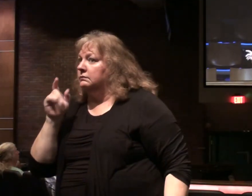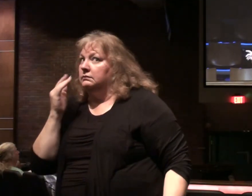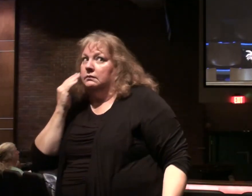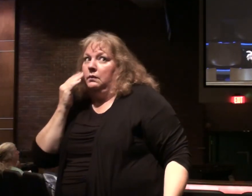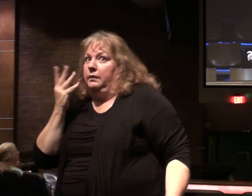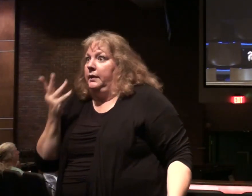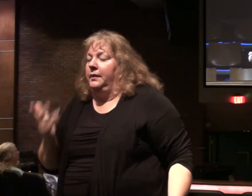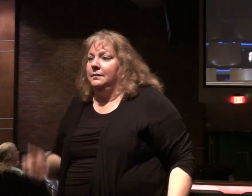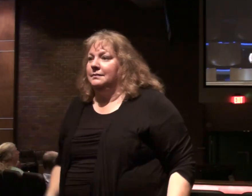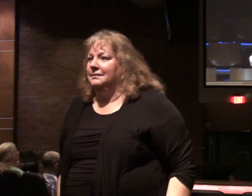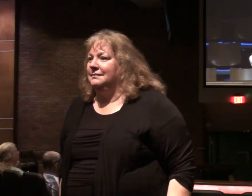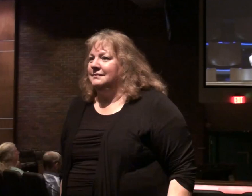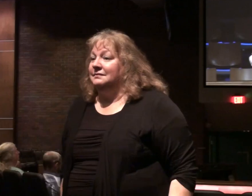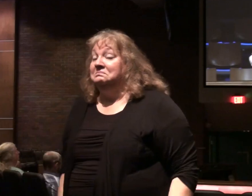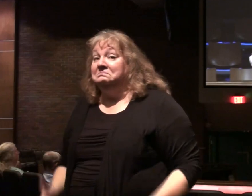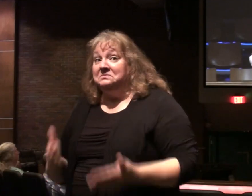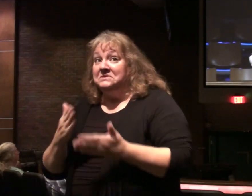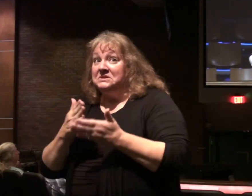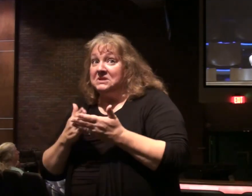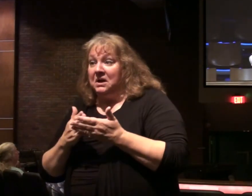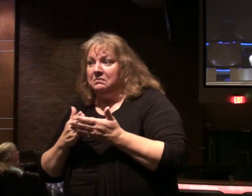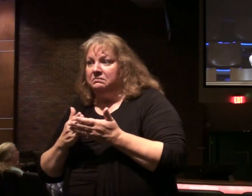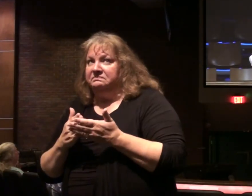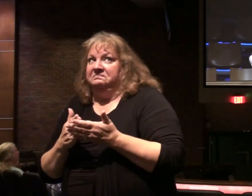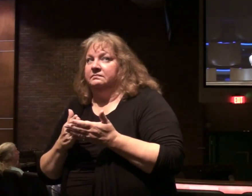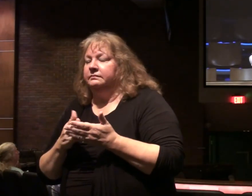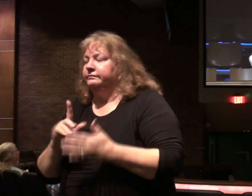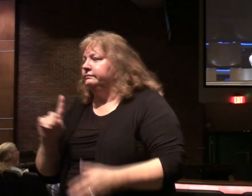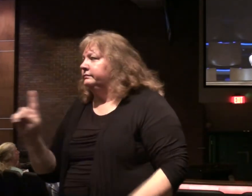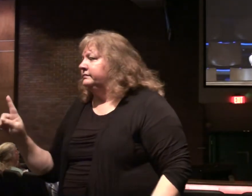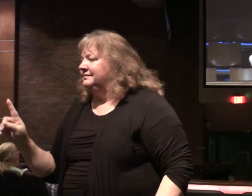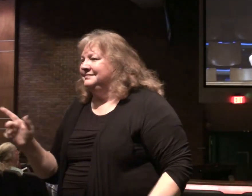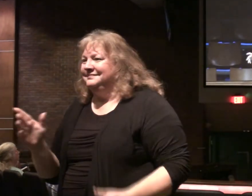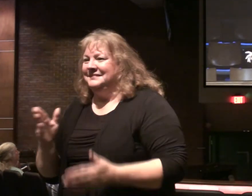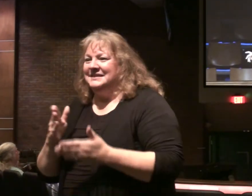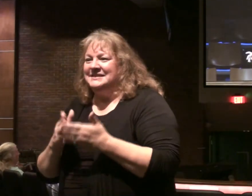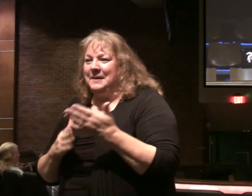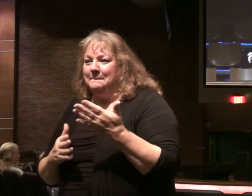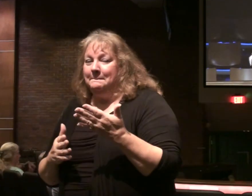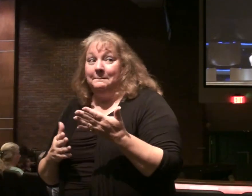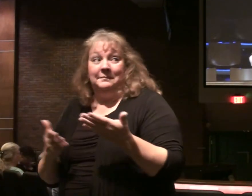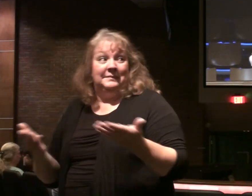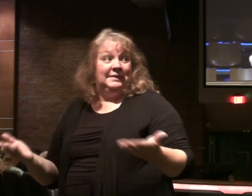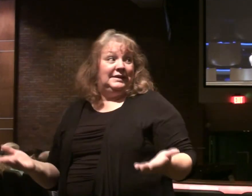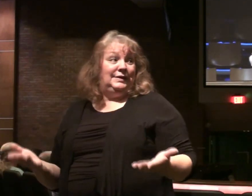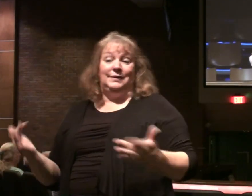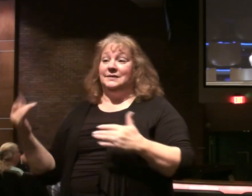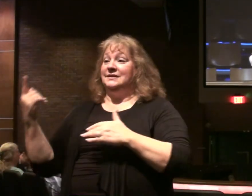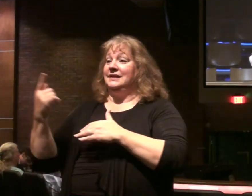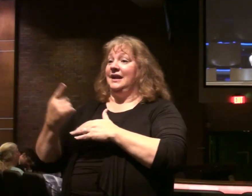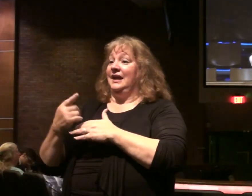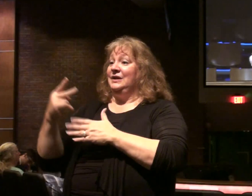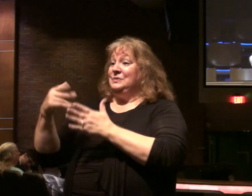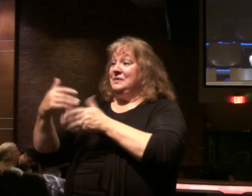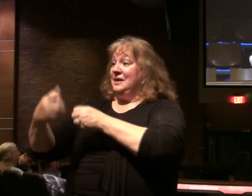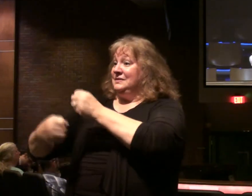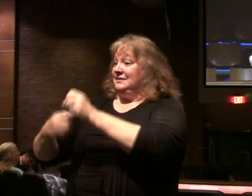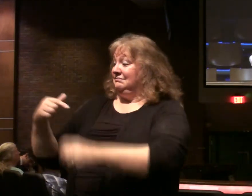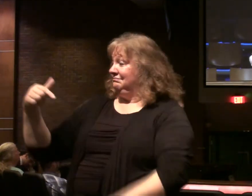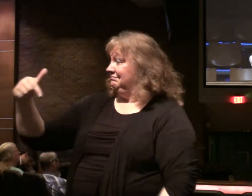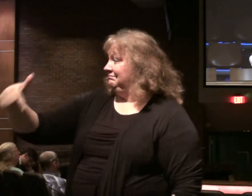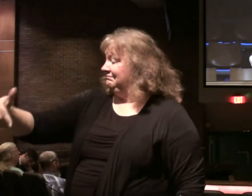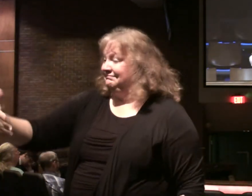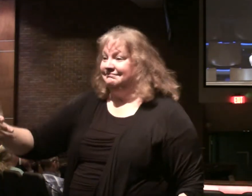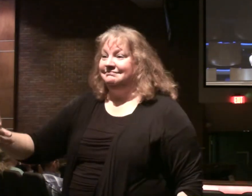know. Some probably didn't. Some as we sit here almost 2,000 years later